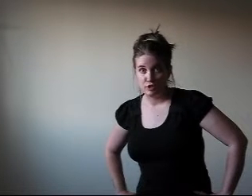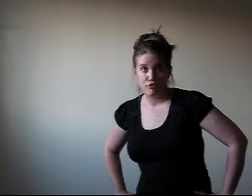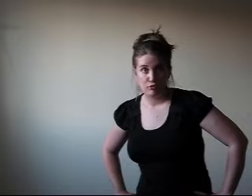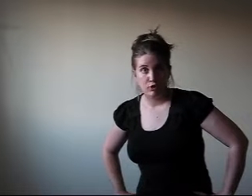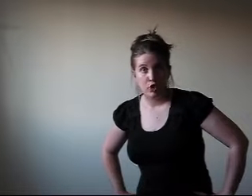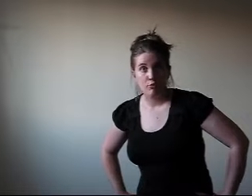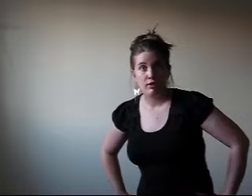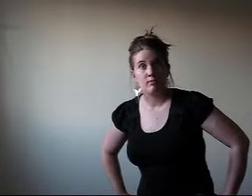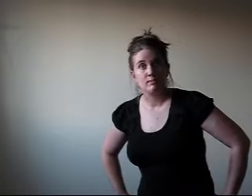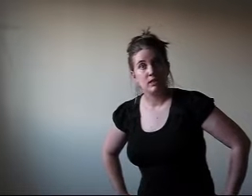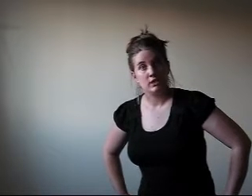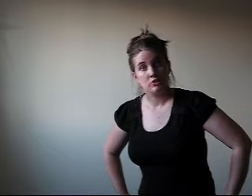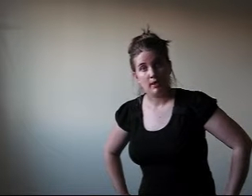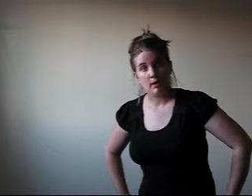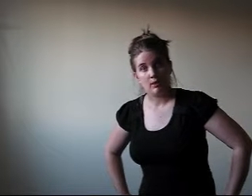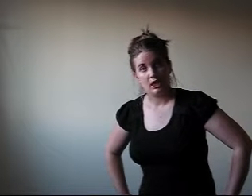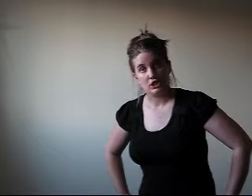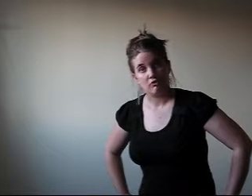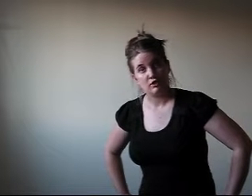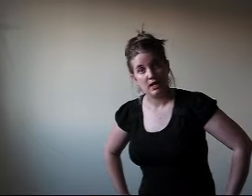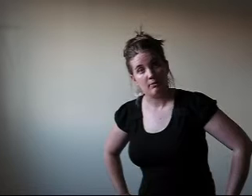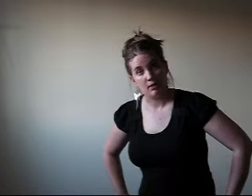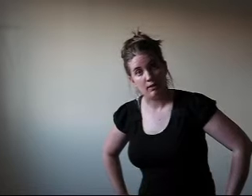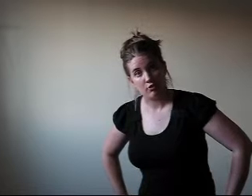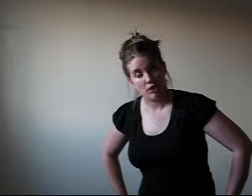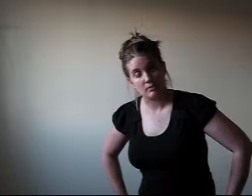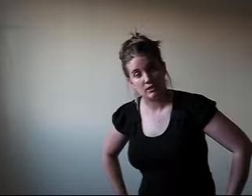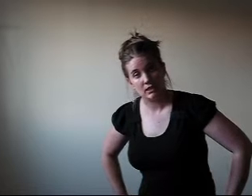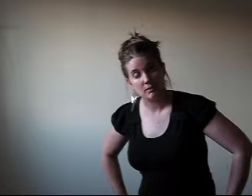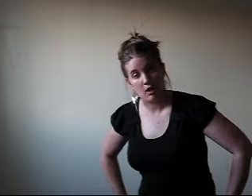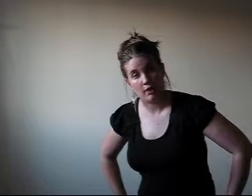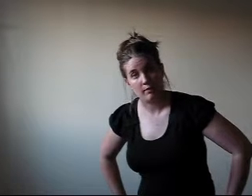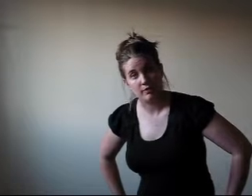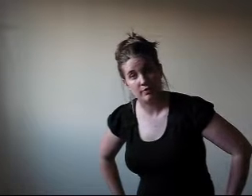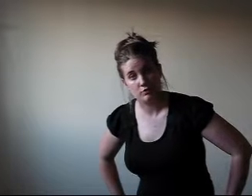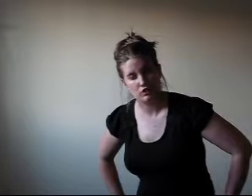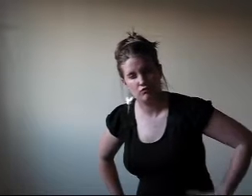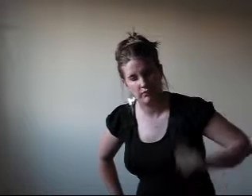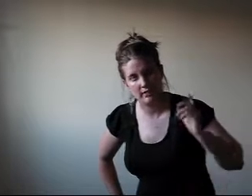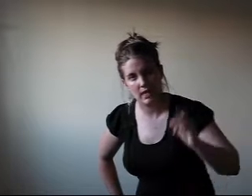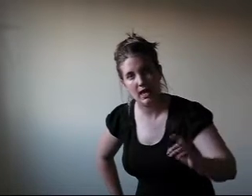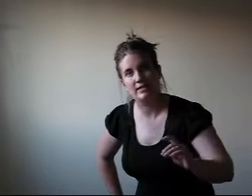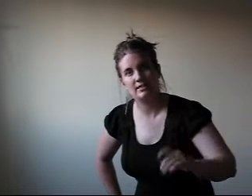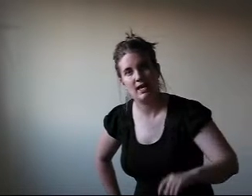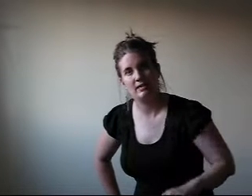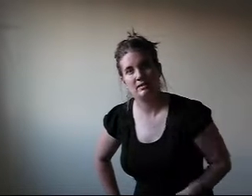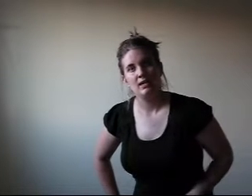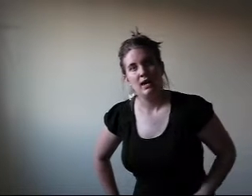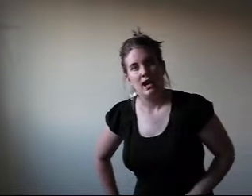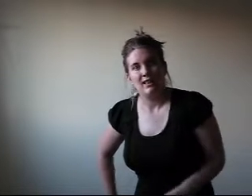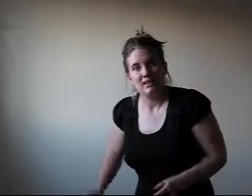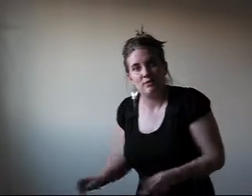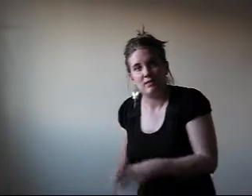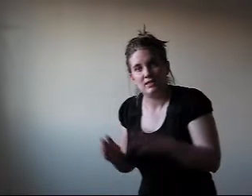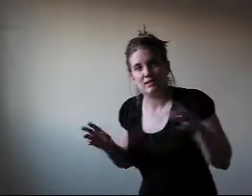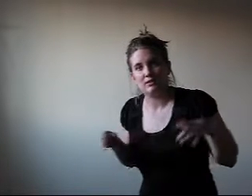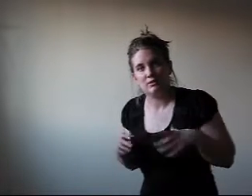student loan that I'm speaking to by obligation every day, but I'd rather not speak to them at all. I'd rather them just realize that I live in this little